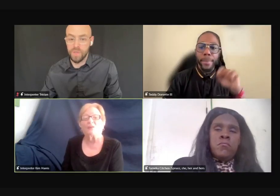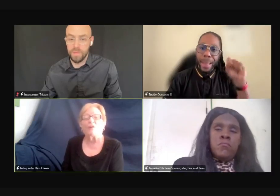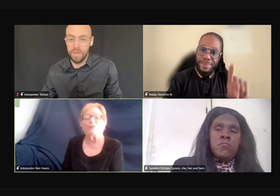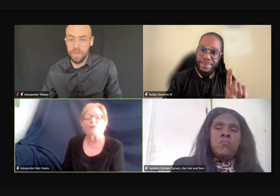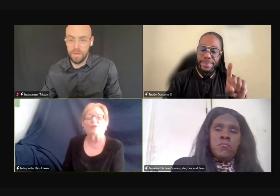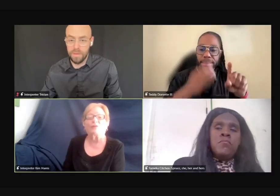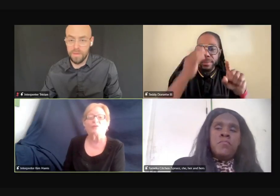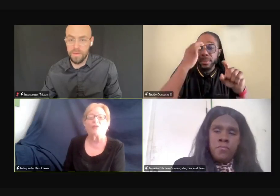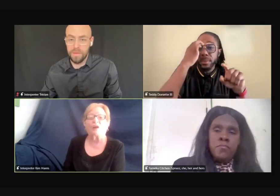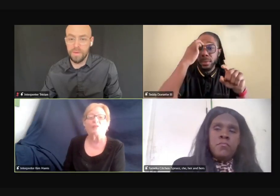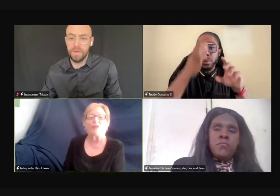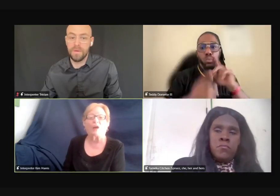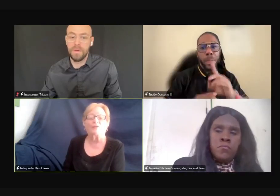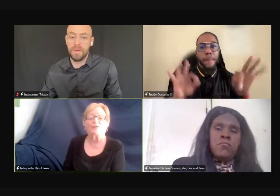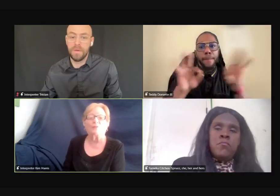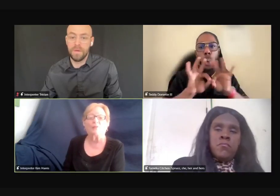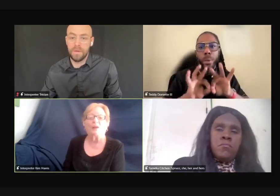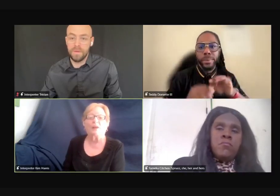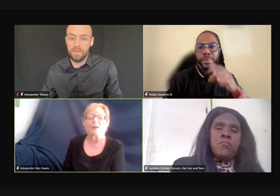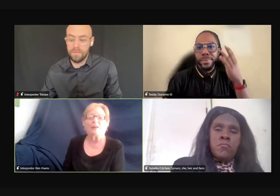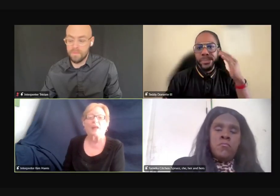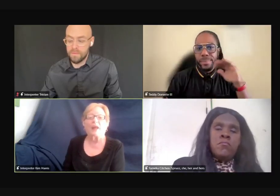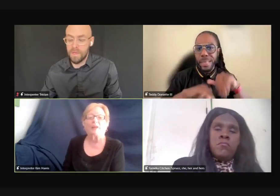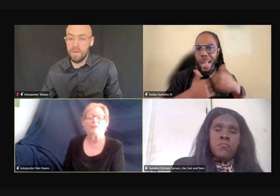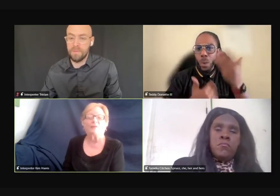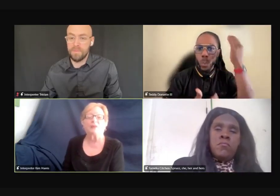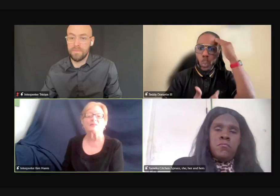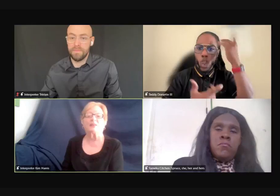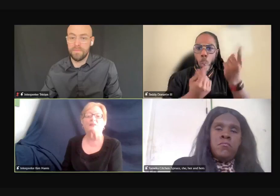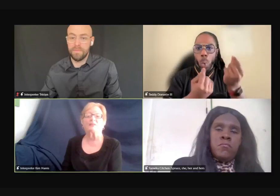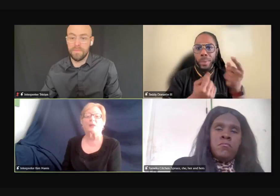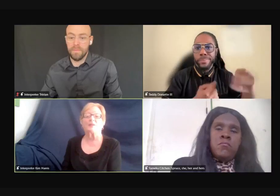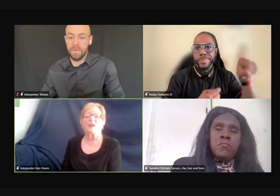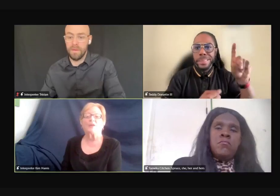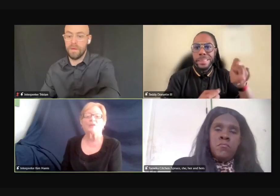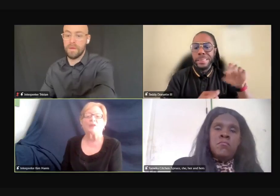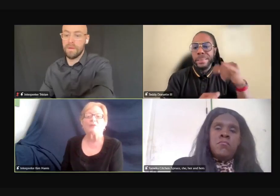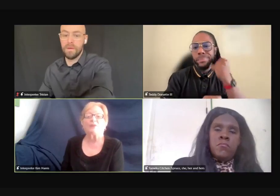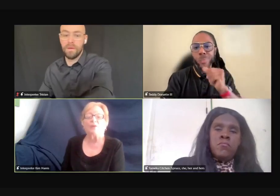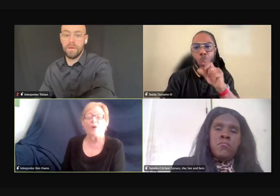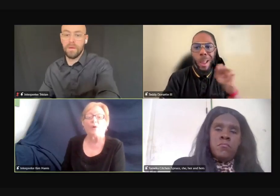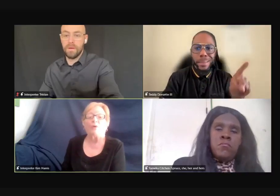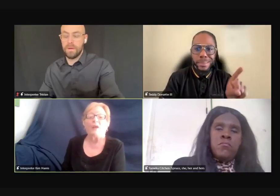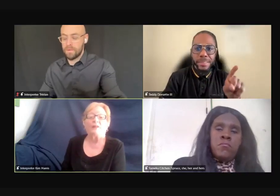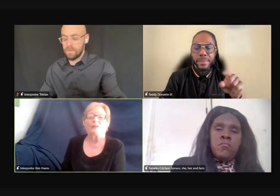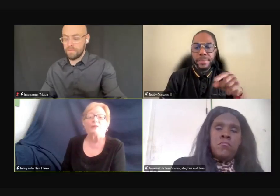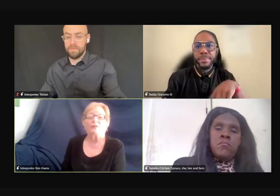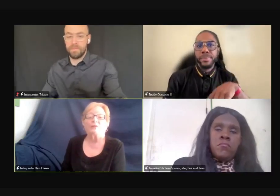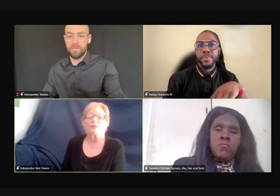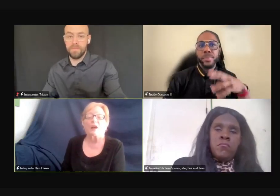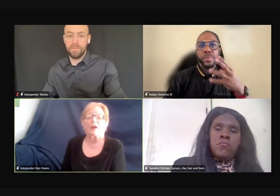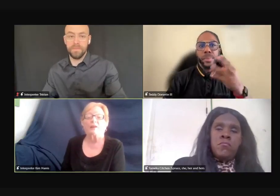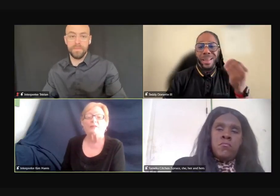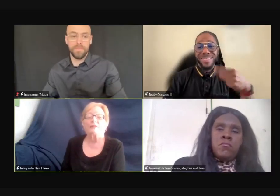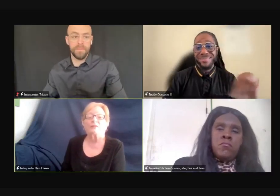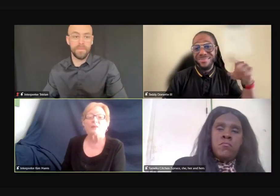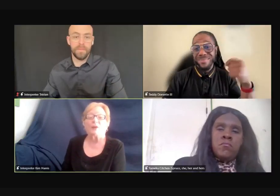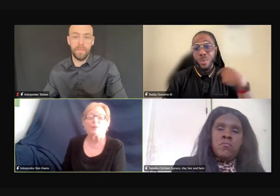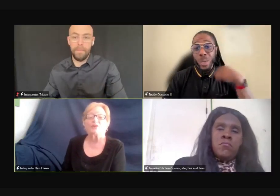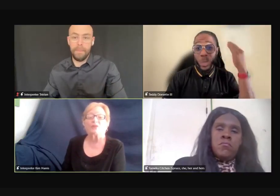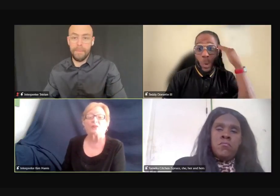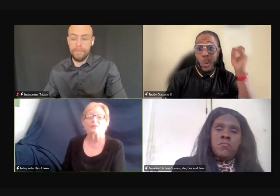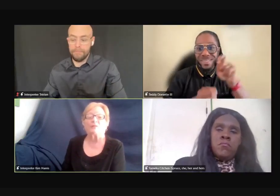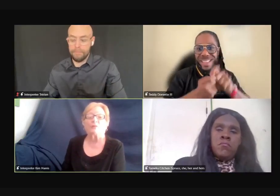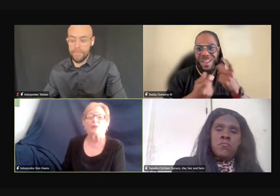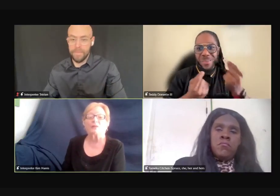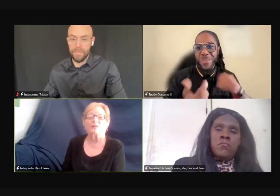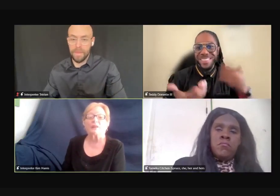miss, you know, when you're on the Zoom. Yeah, you miss things sometimes. So you have to know that there's, there's going